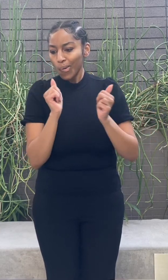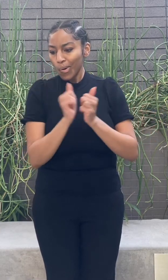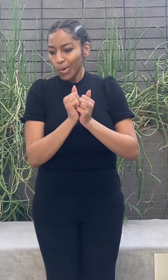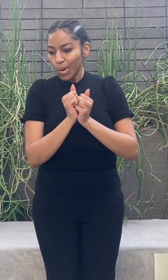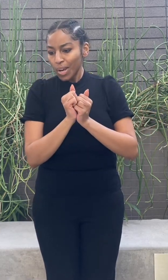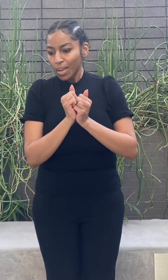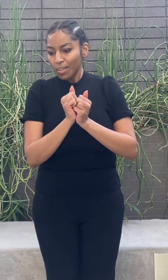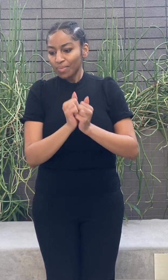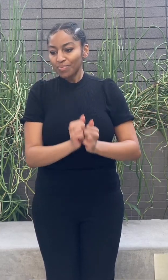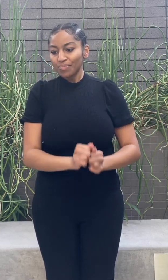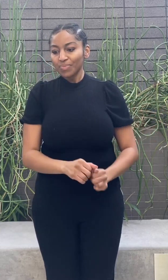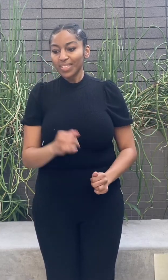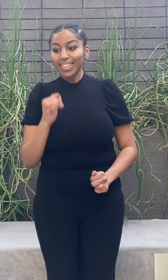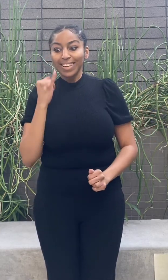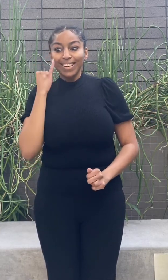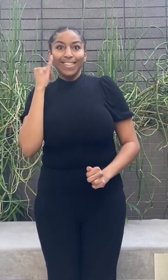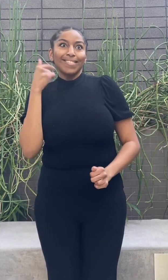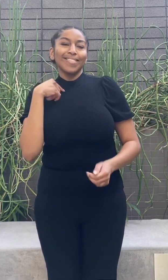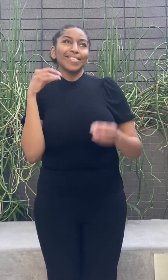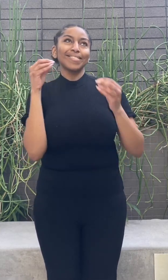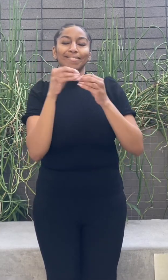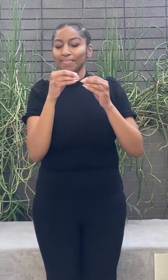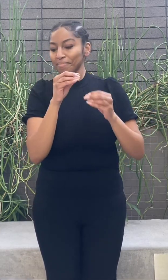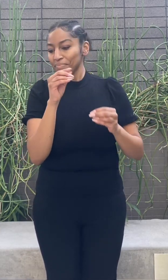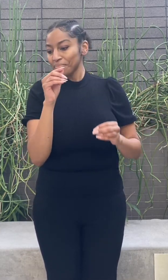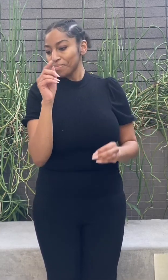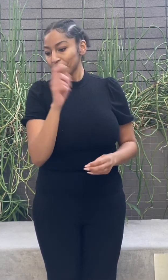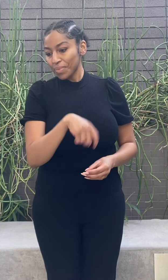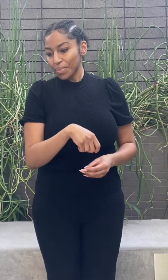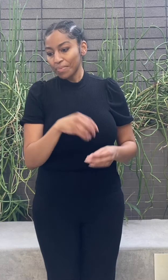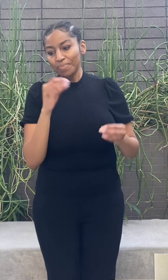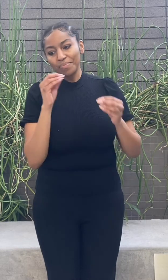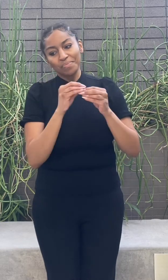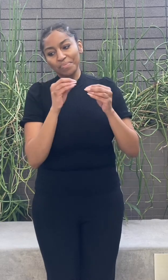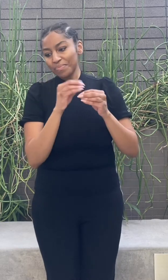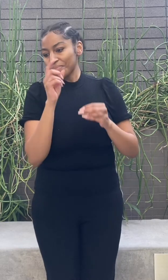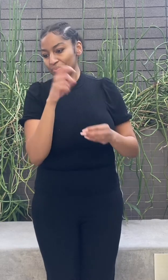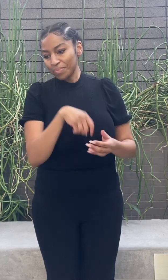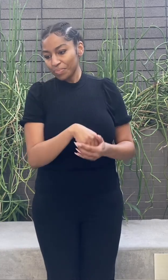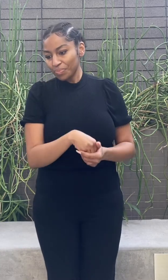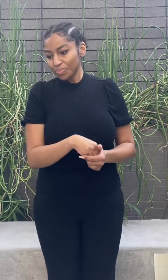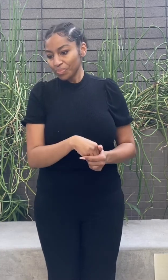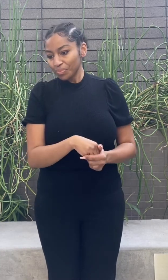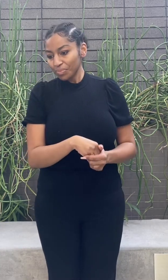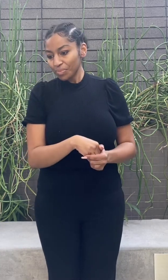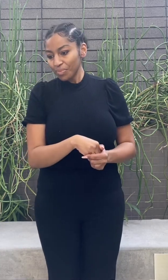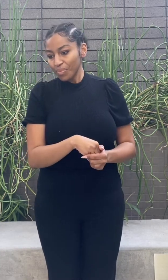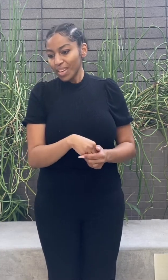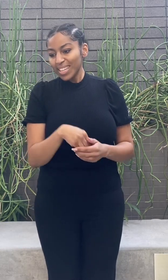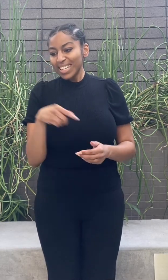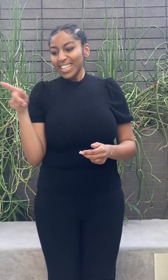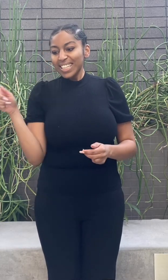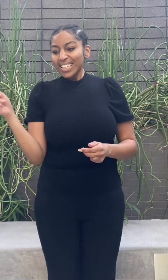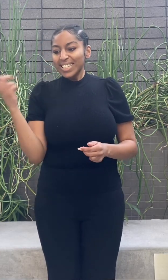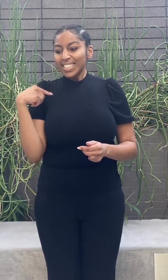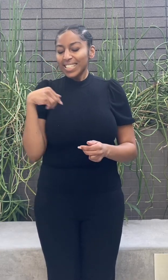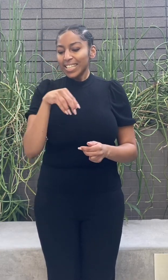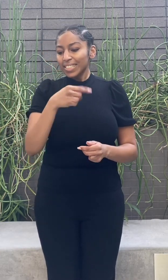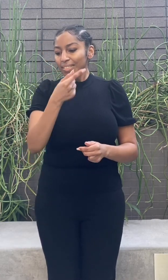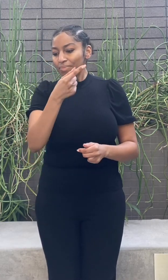by feeling, flight, light, surrender to love, curiosity, or nothing but